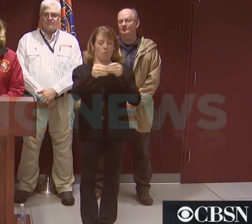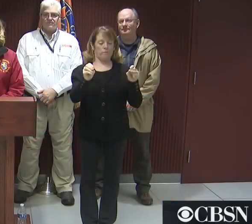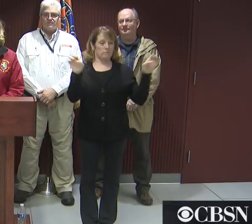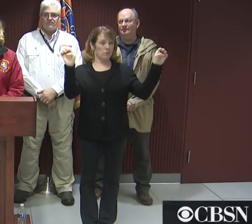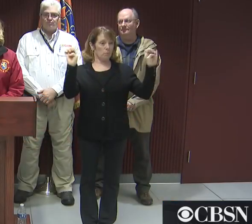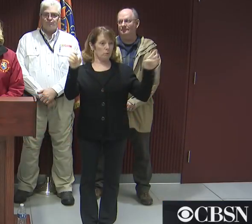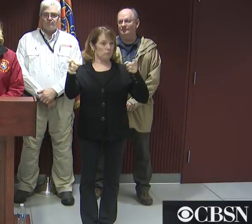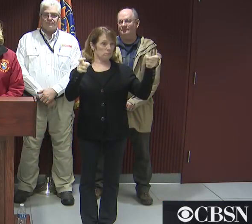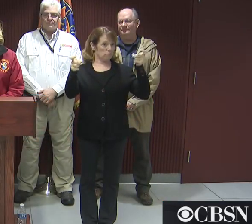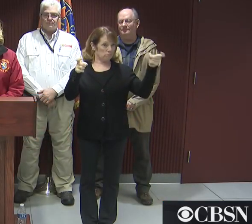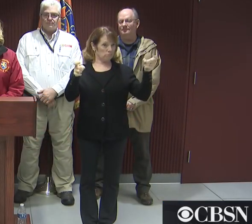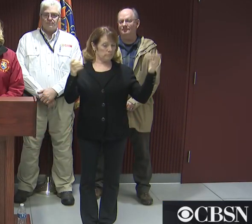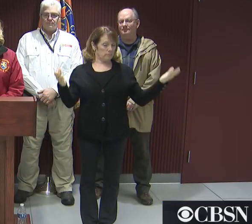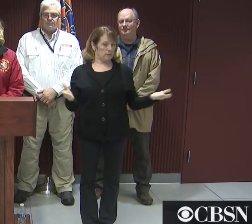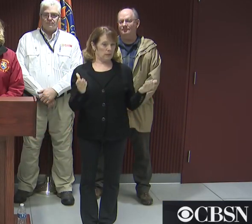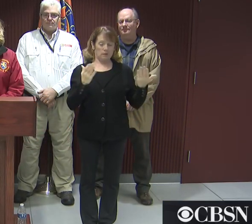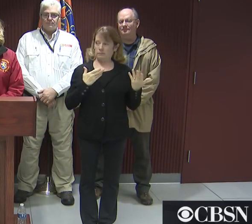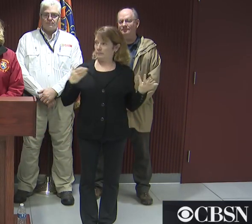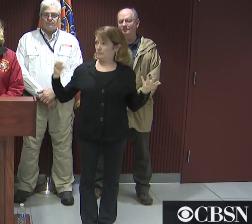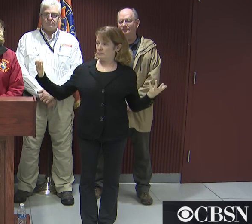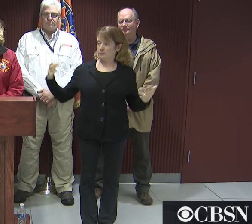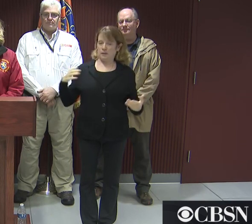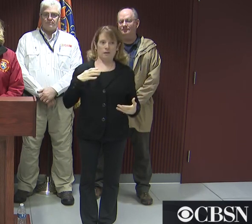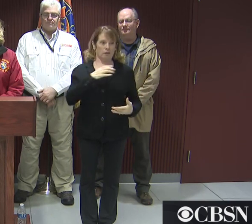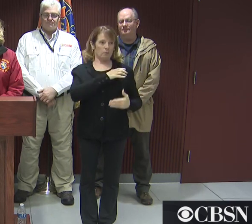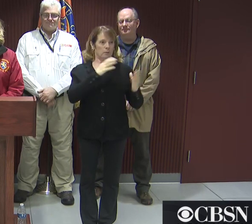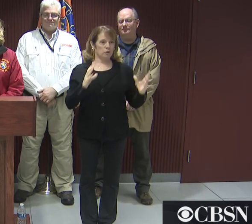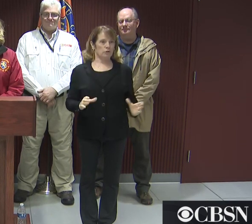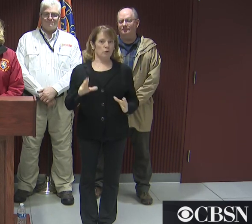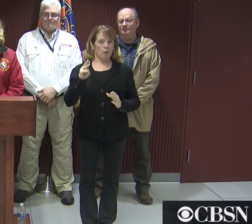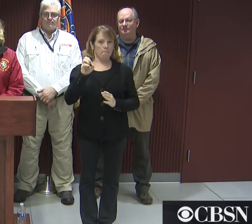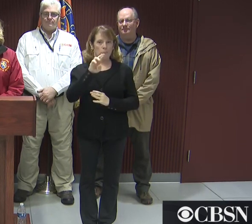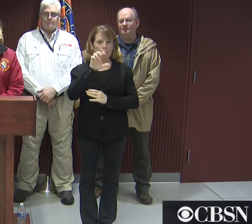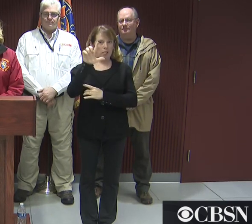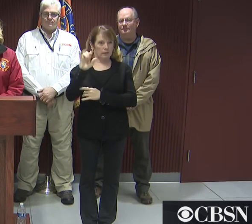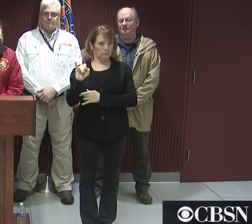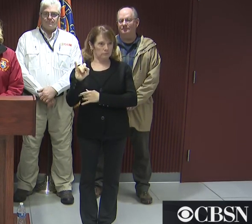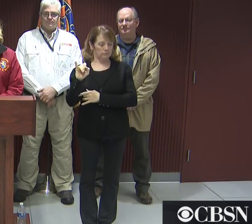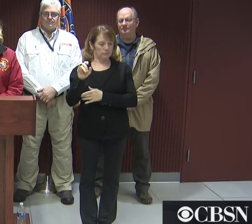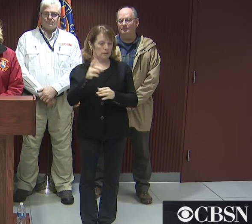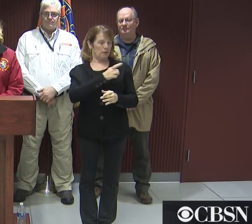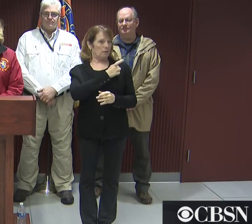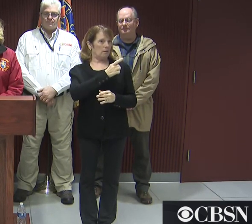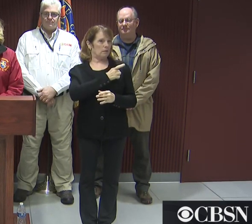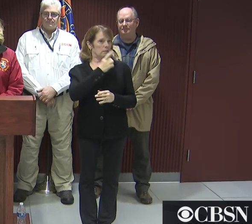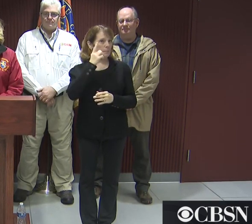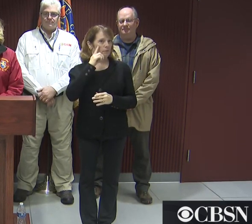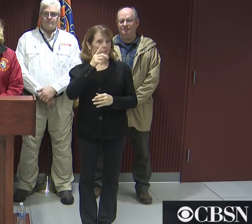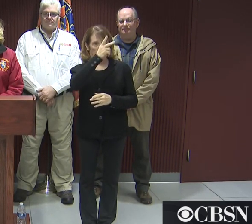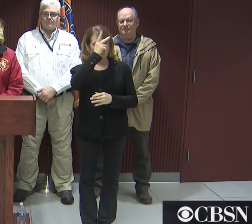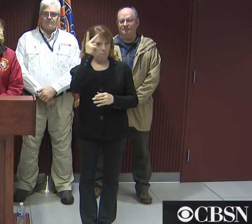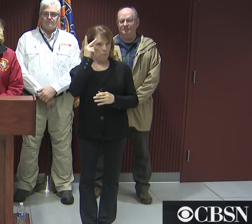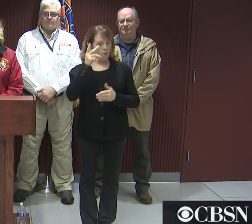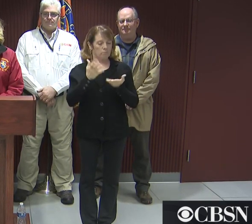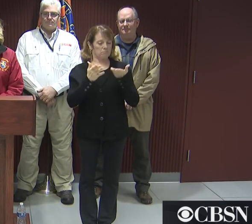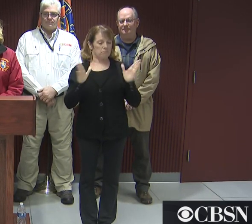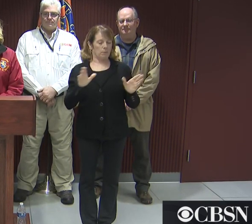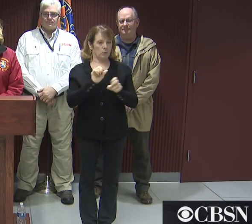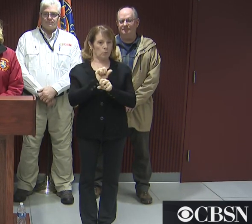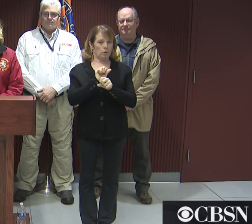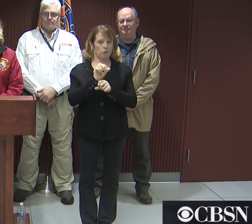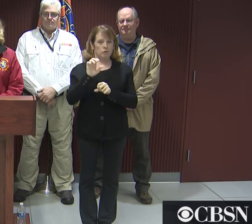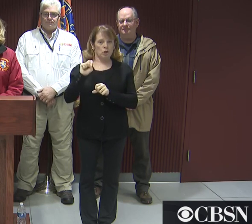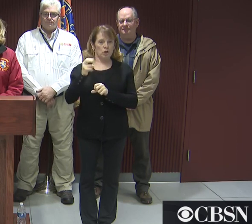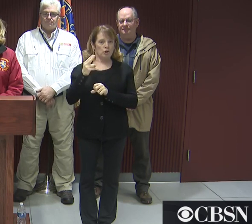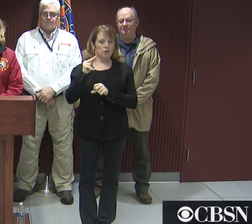And we have with us OEM Commissioner Stephen Morelli, Deputy County Executive for Parks and Public Works Brian Schneider,